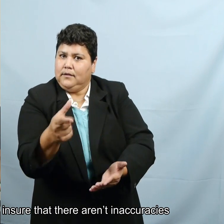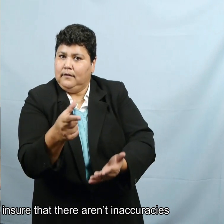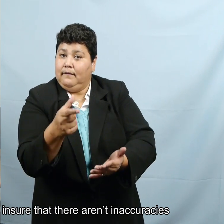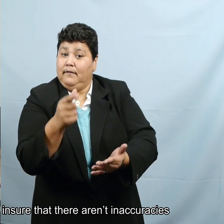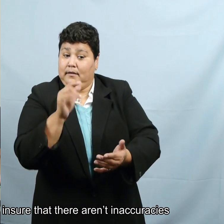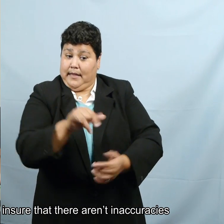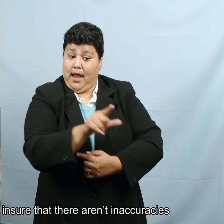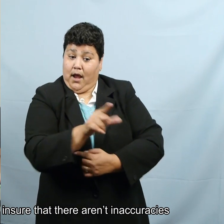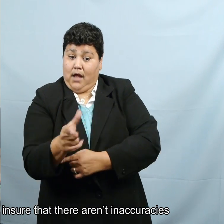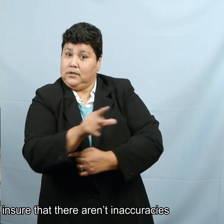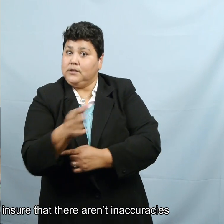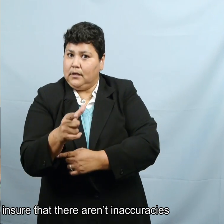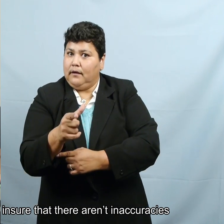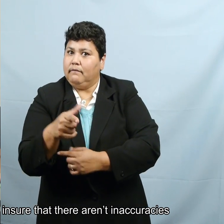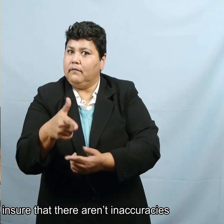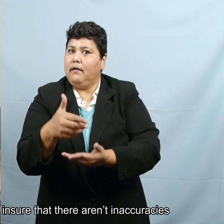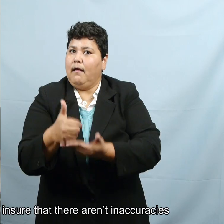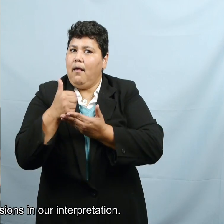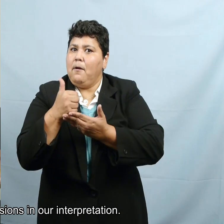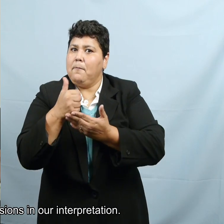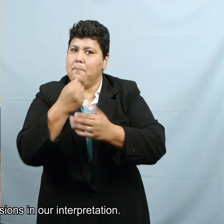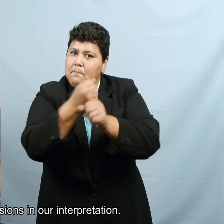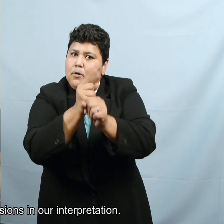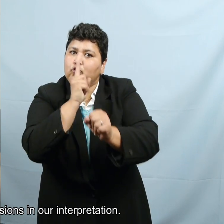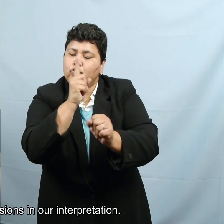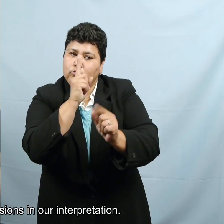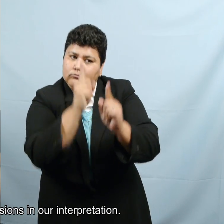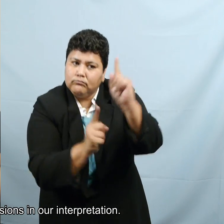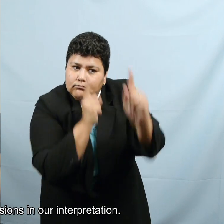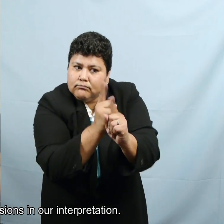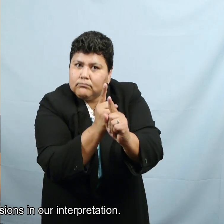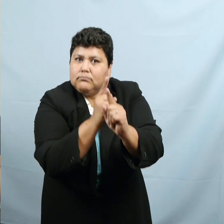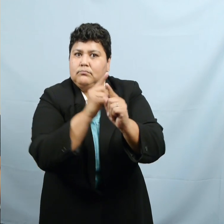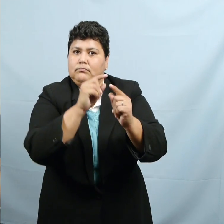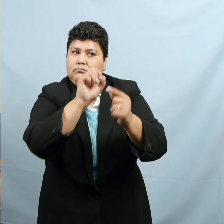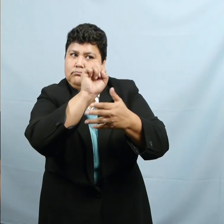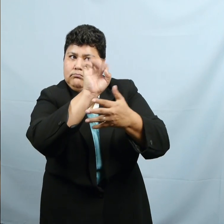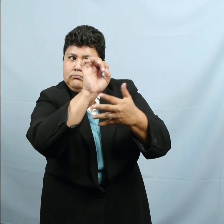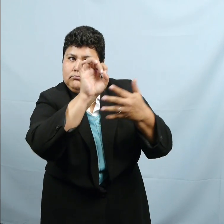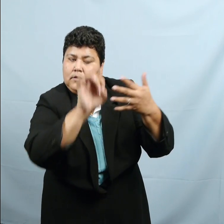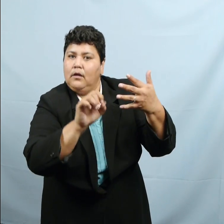ensure that there aren't inaccuracies and omissions in our interpretation.